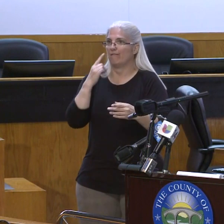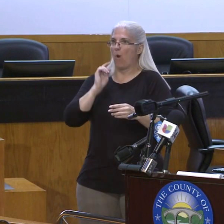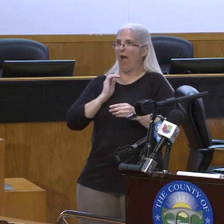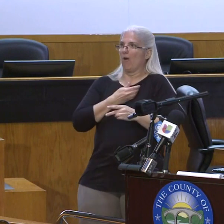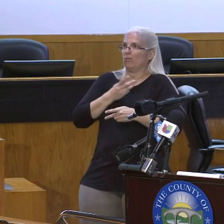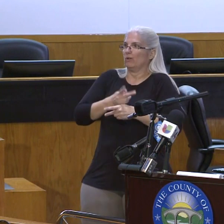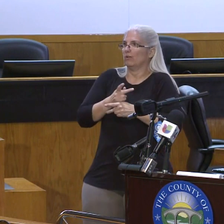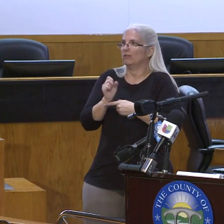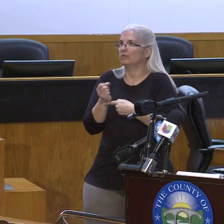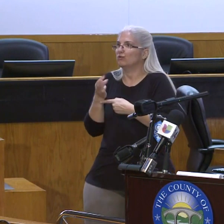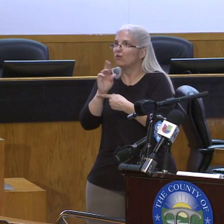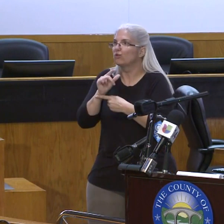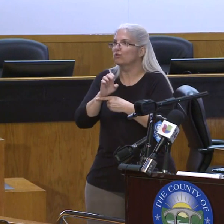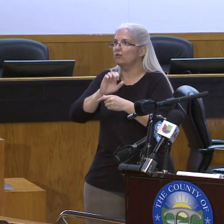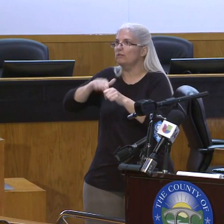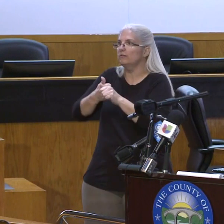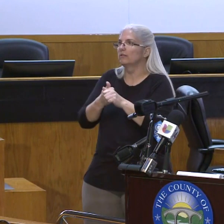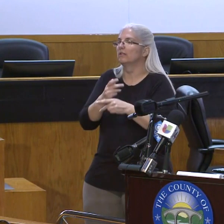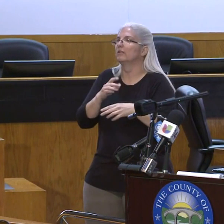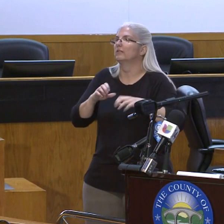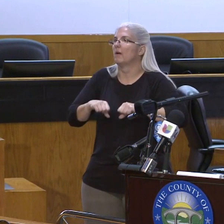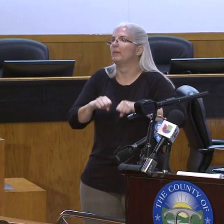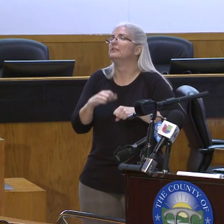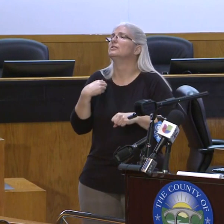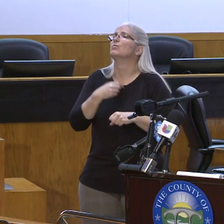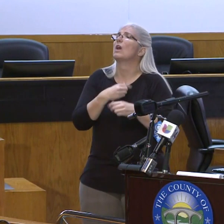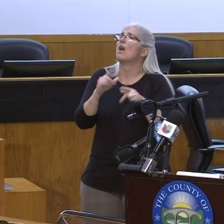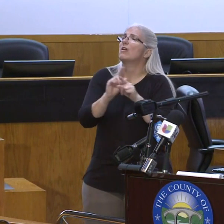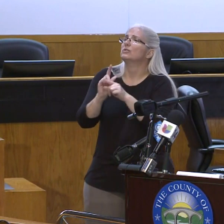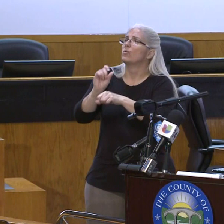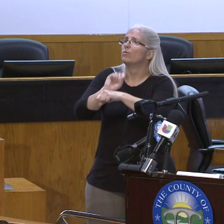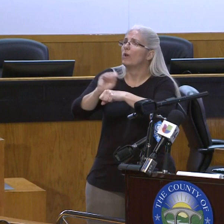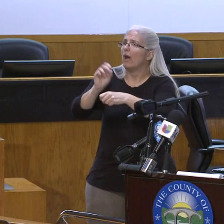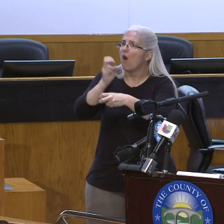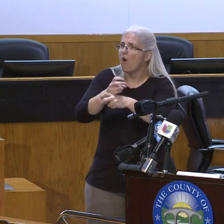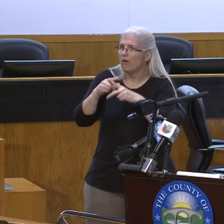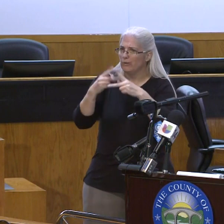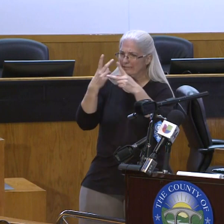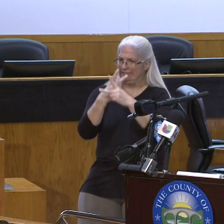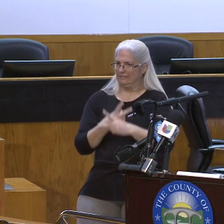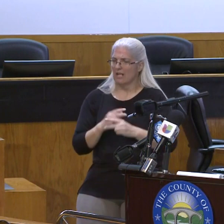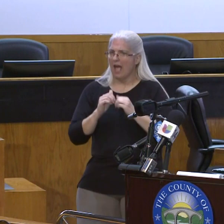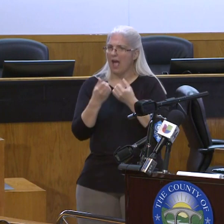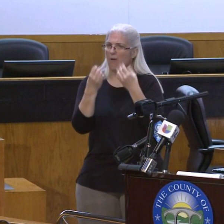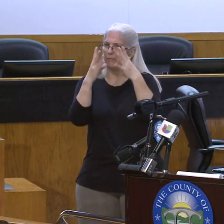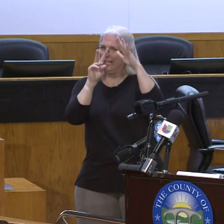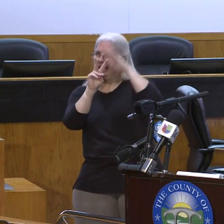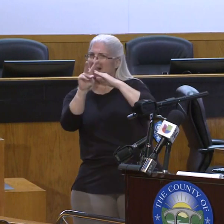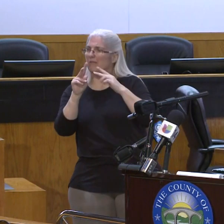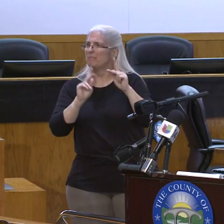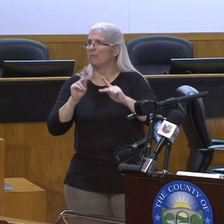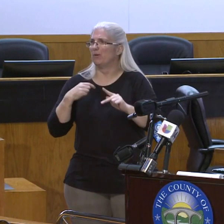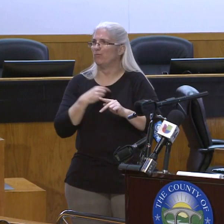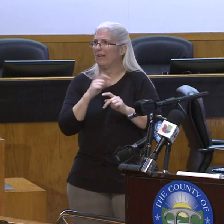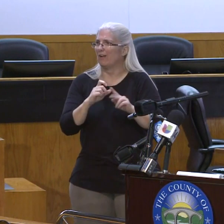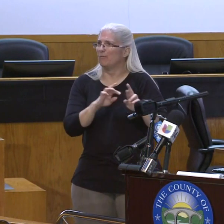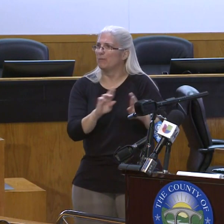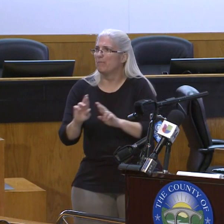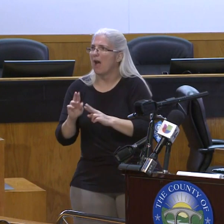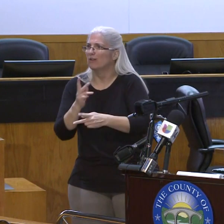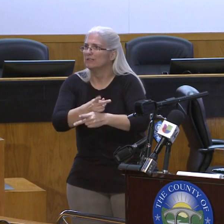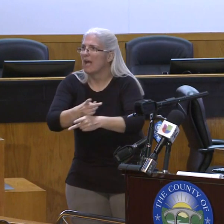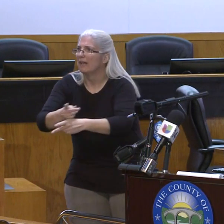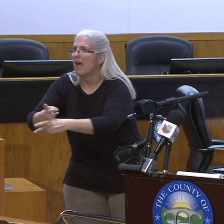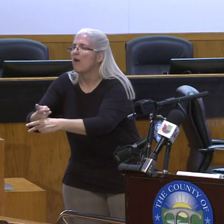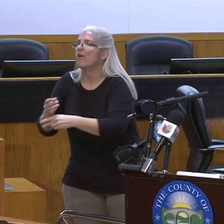understand what volume of patients we might need to prepare for and what volume of personal protective equipment that we need